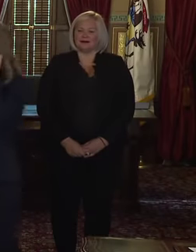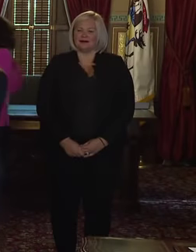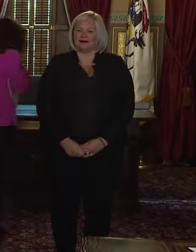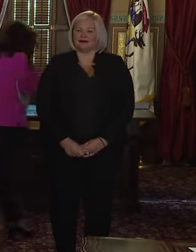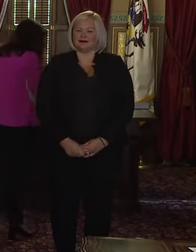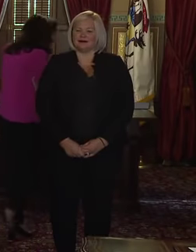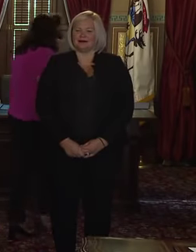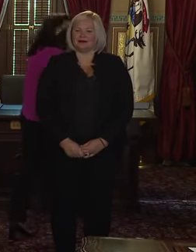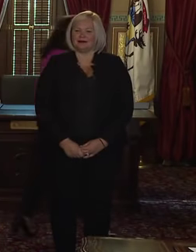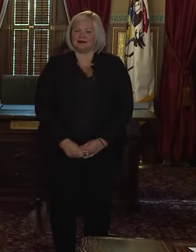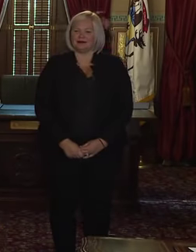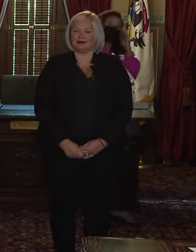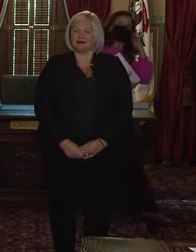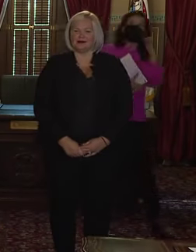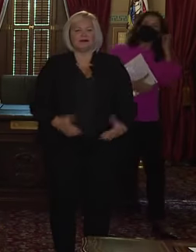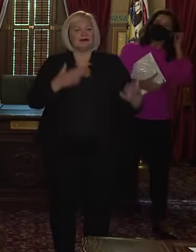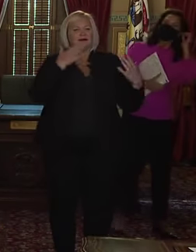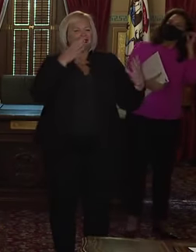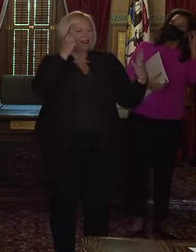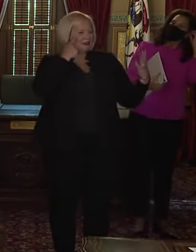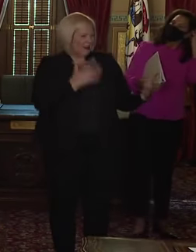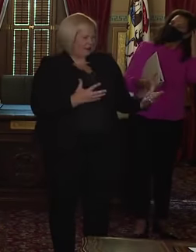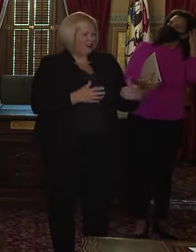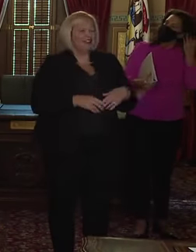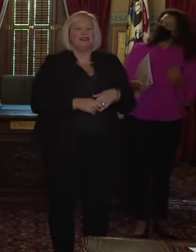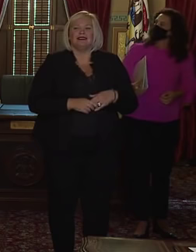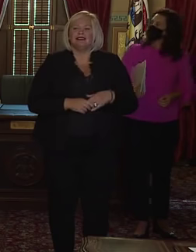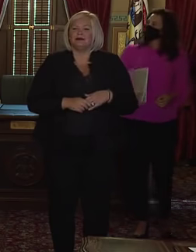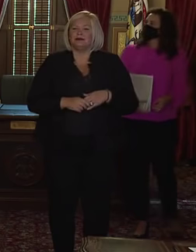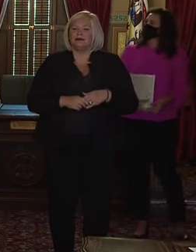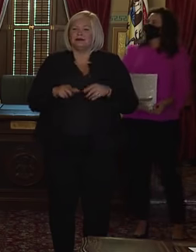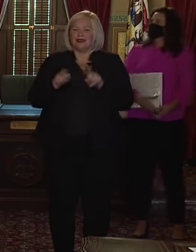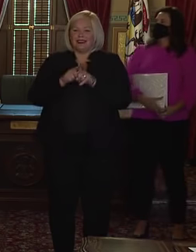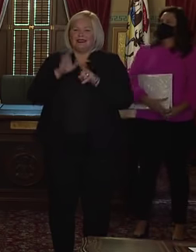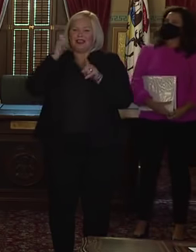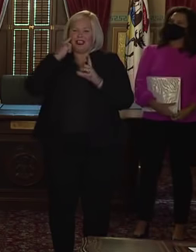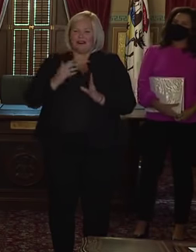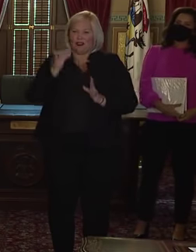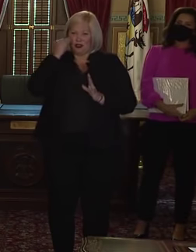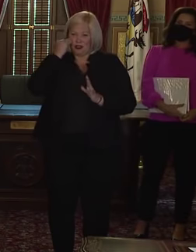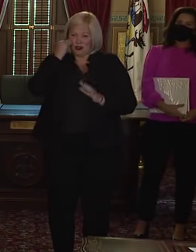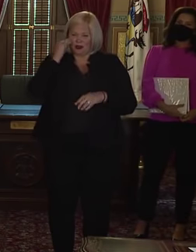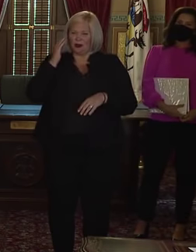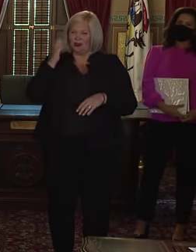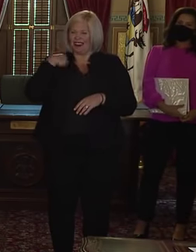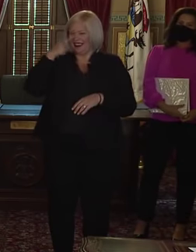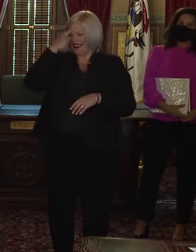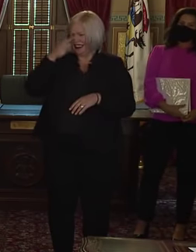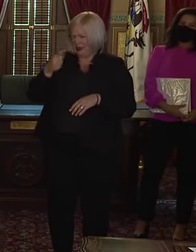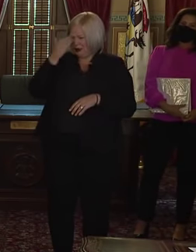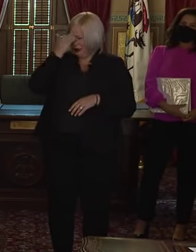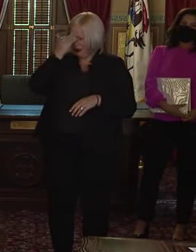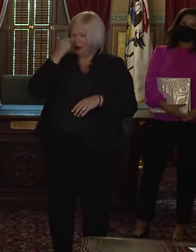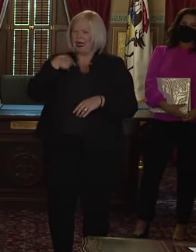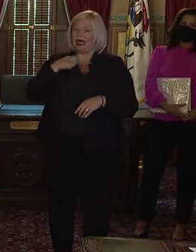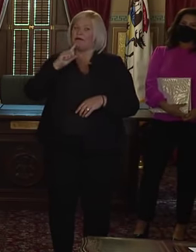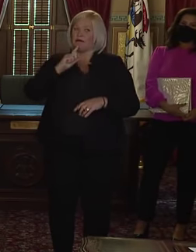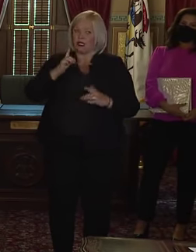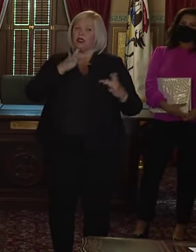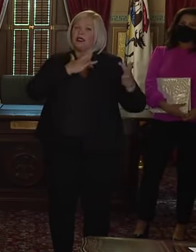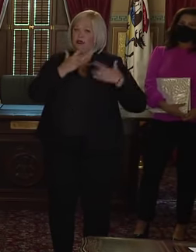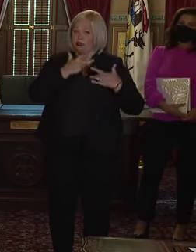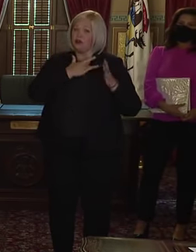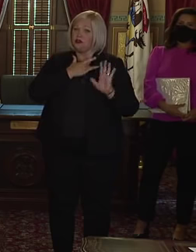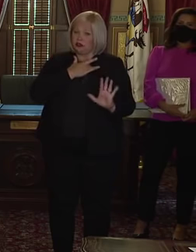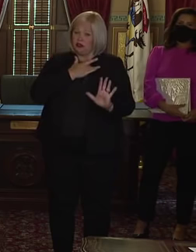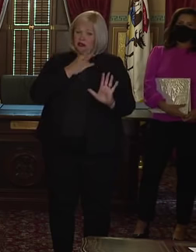Thank Thank you, Governor. And as the Governor knows, and Hank, as I think you know, I am very concerned. I would have